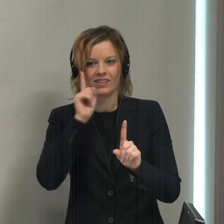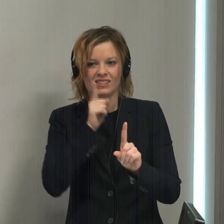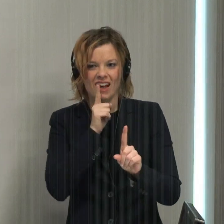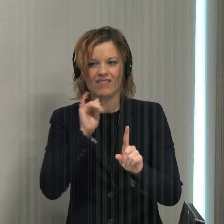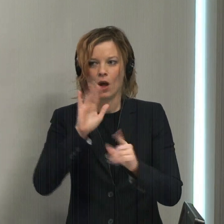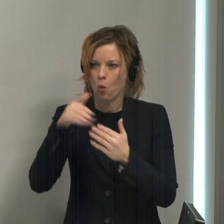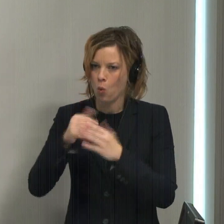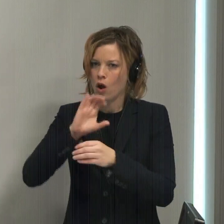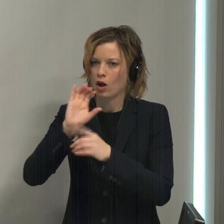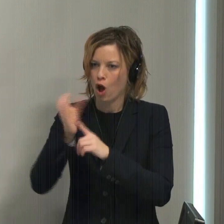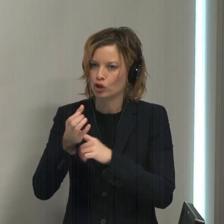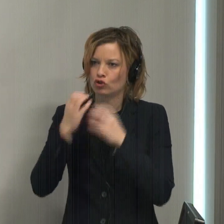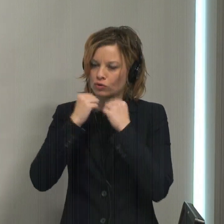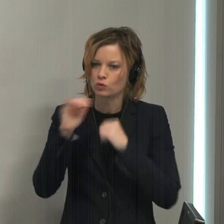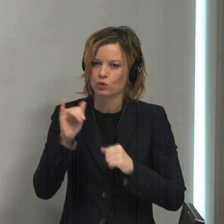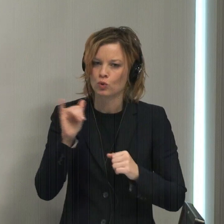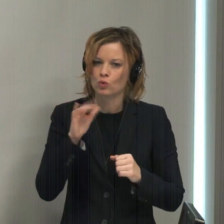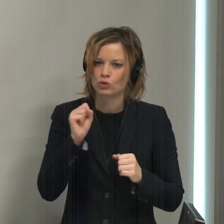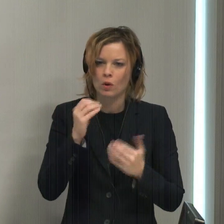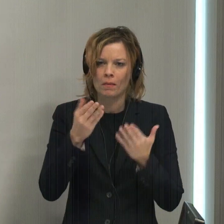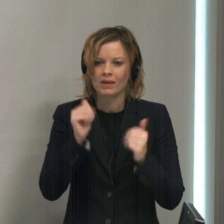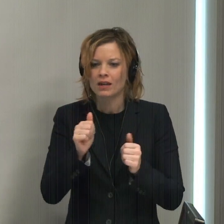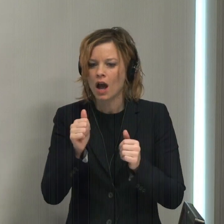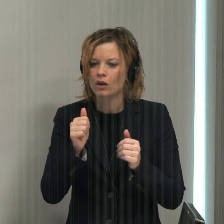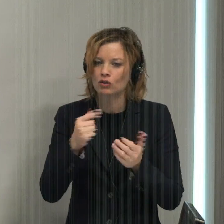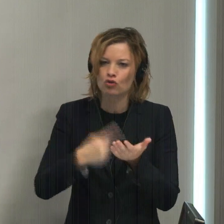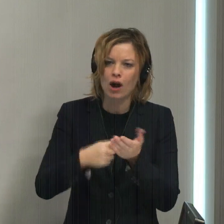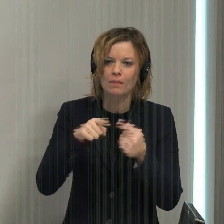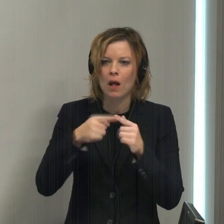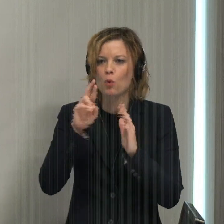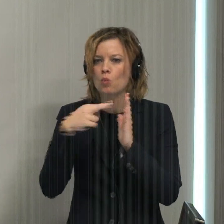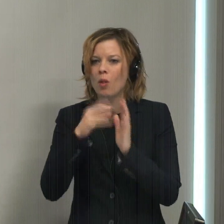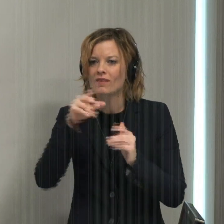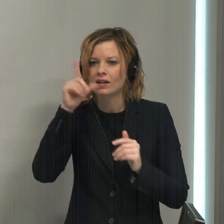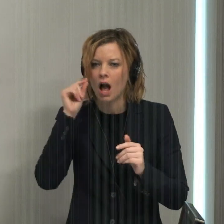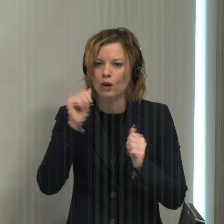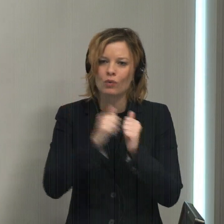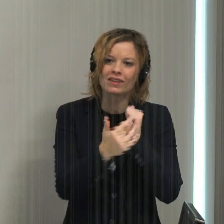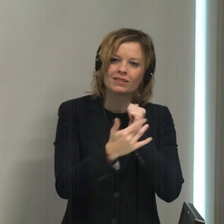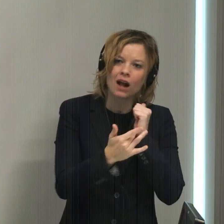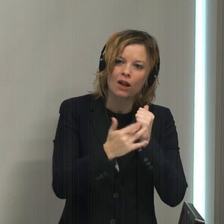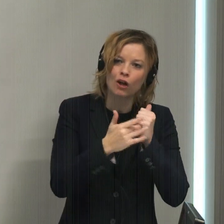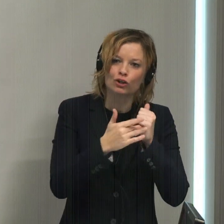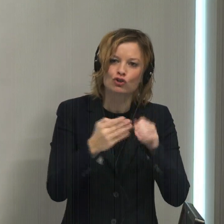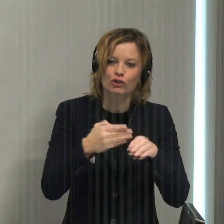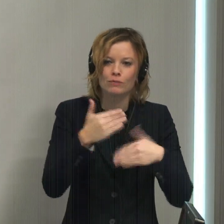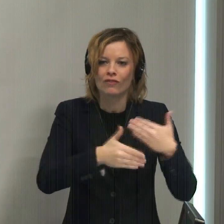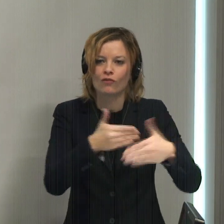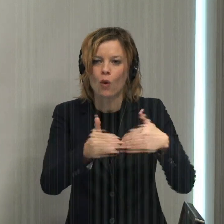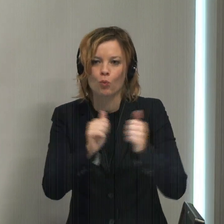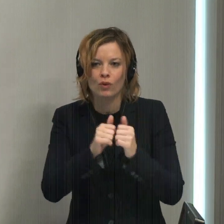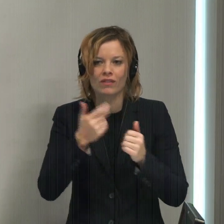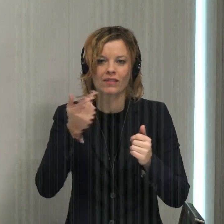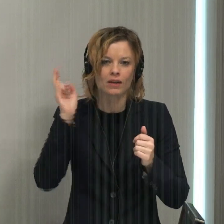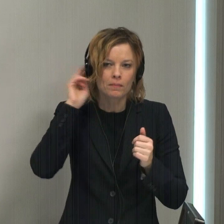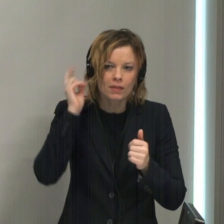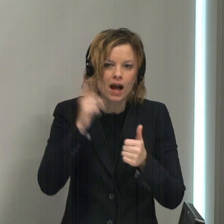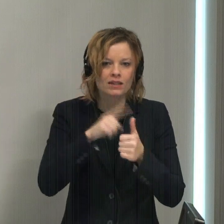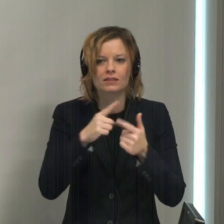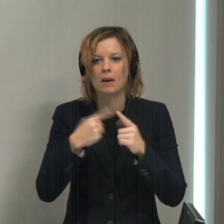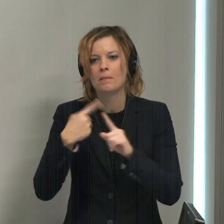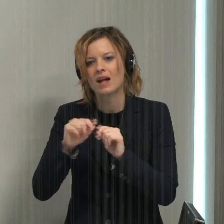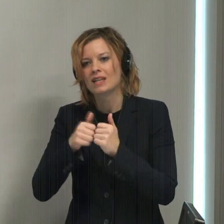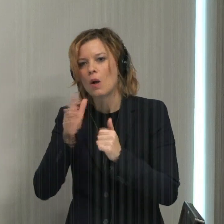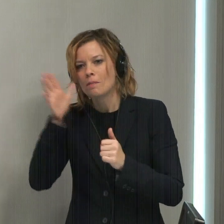culture. And just kind of talk about maybe the role of Gallaudet in technology moving forward with cochlear implants plus how